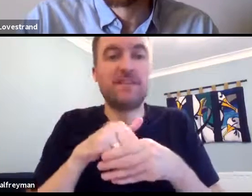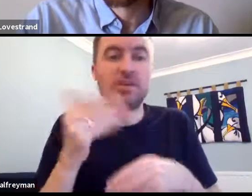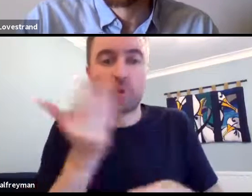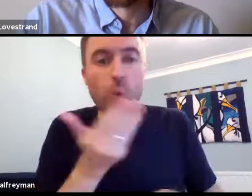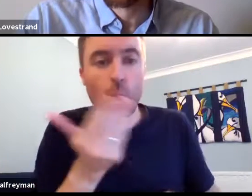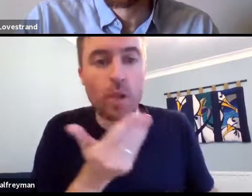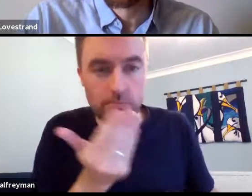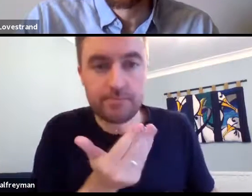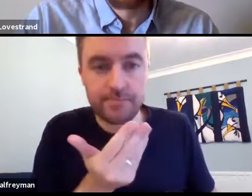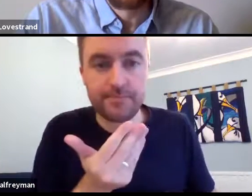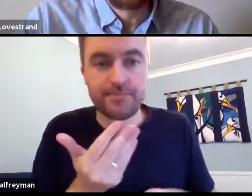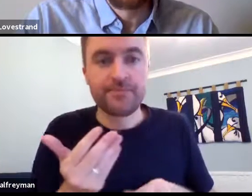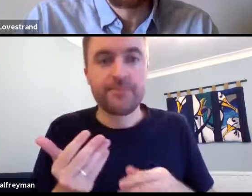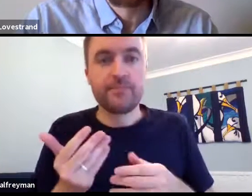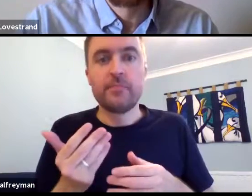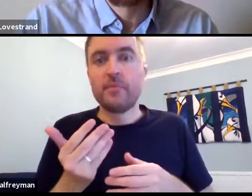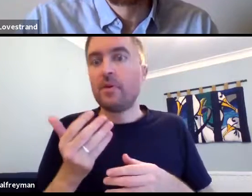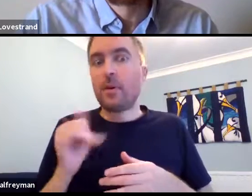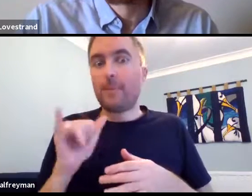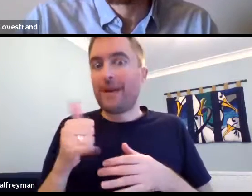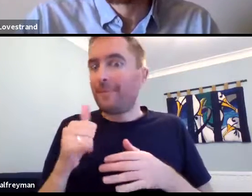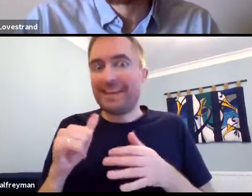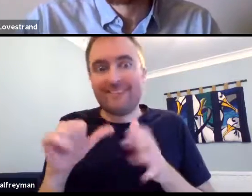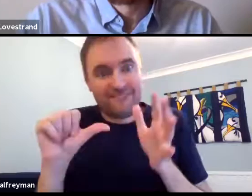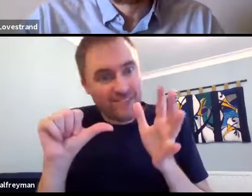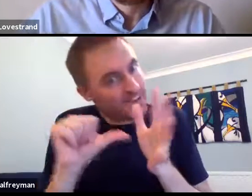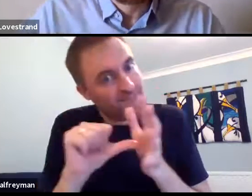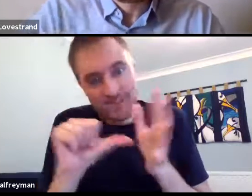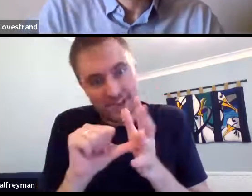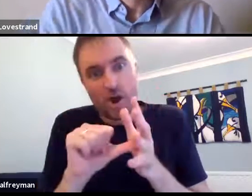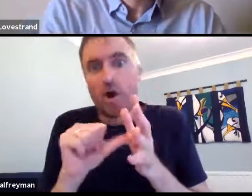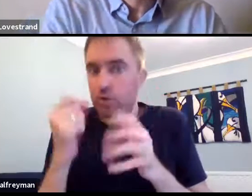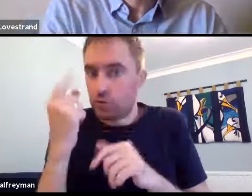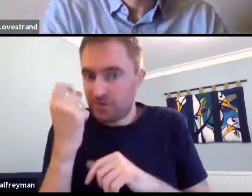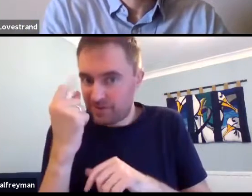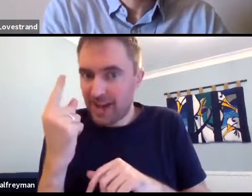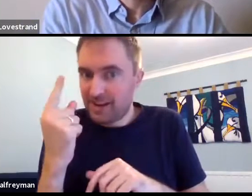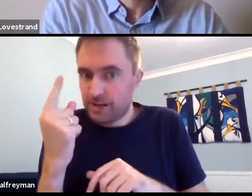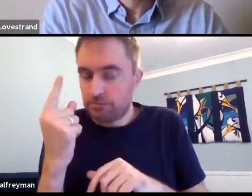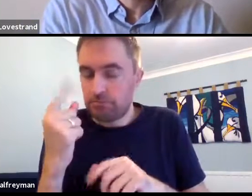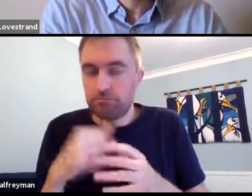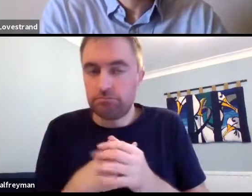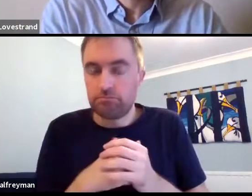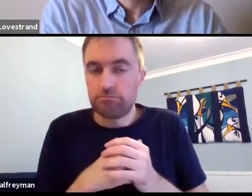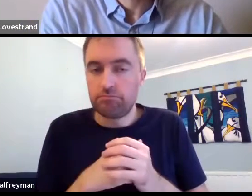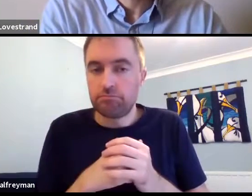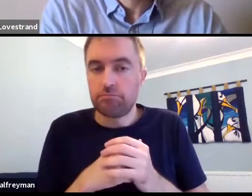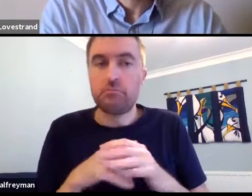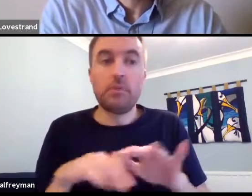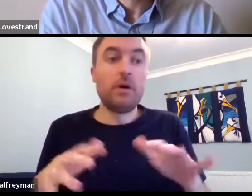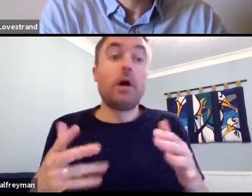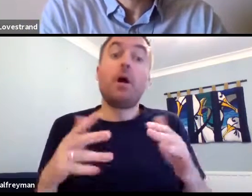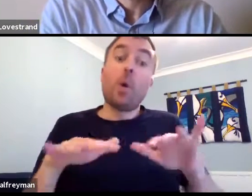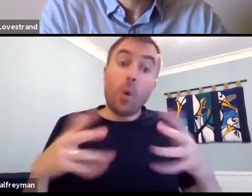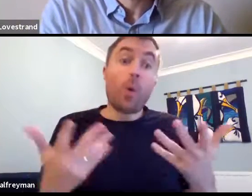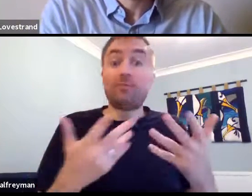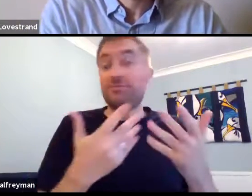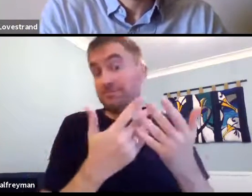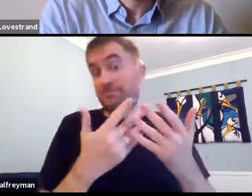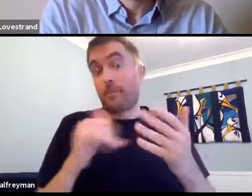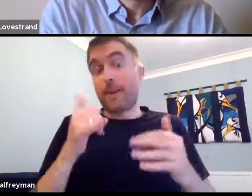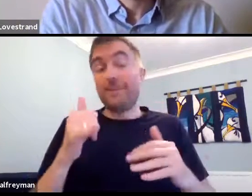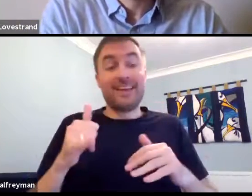inclusive school, maybe it's deemed an inclusive school, it's very, very difficult for them to understand.